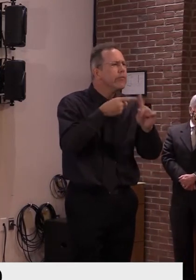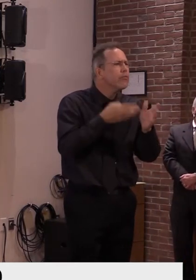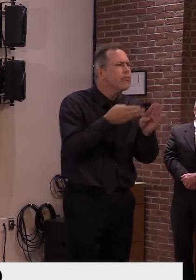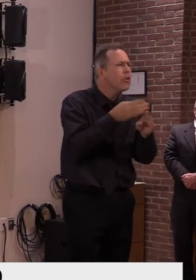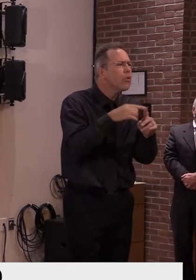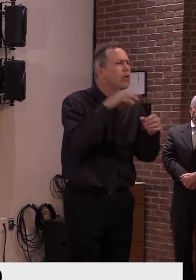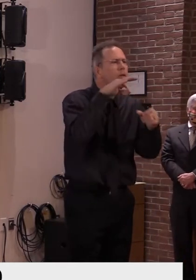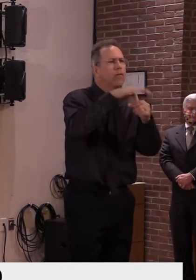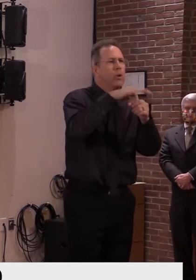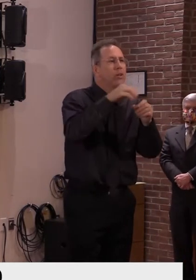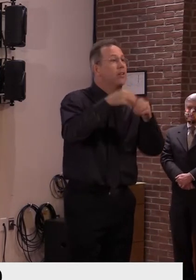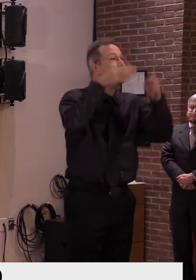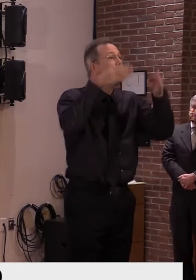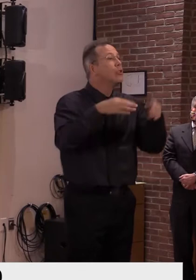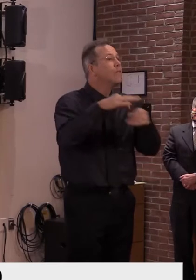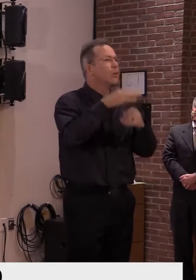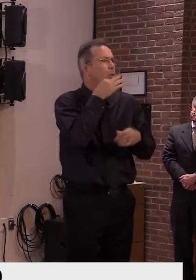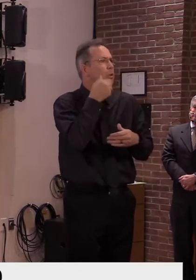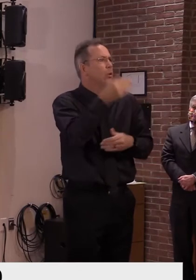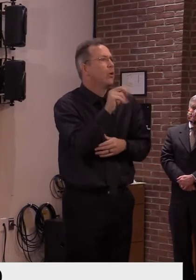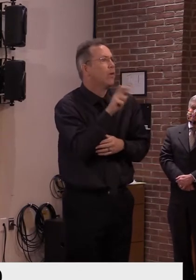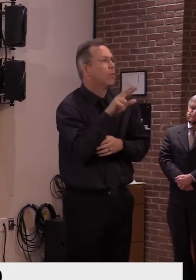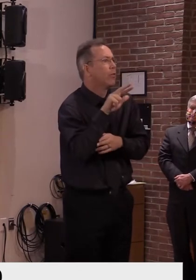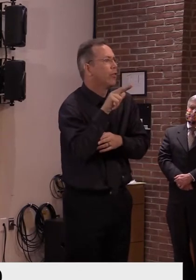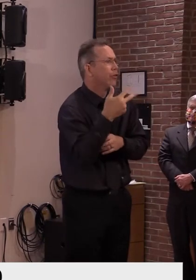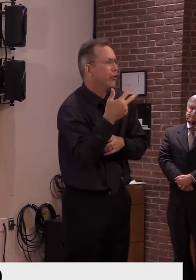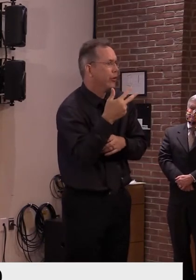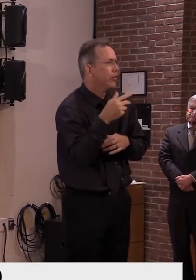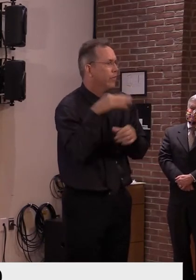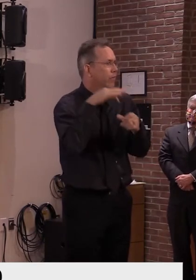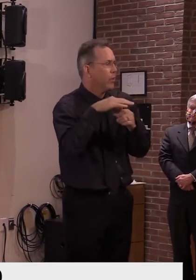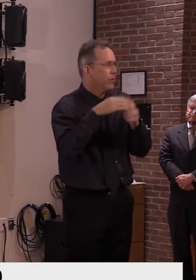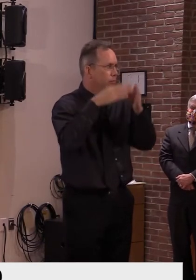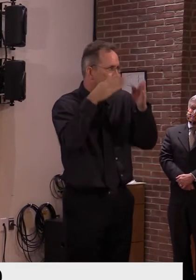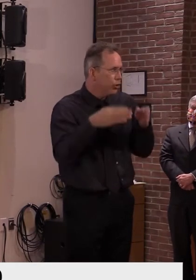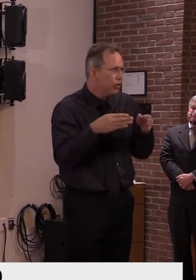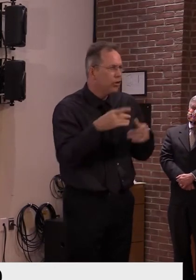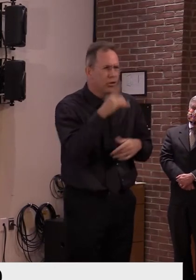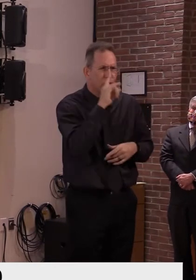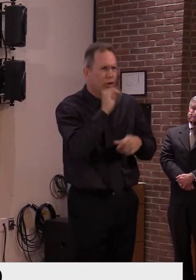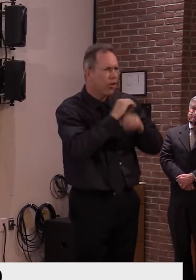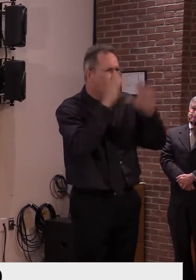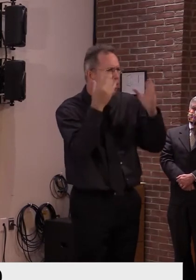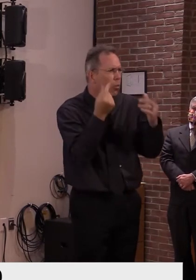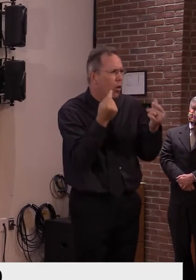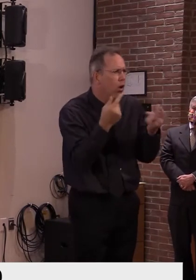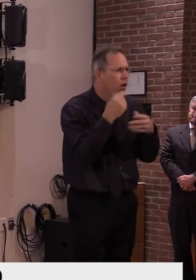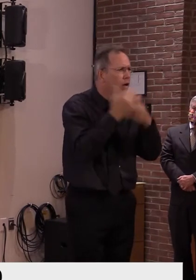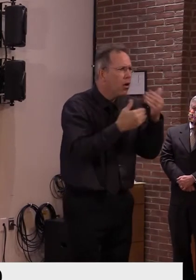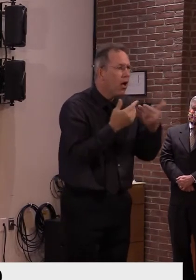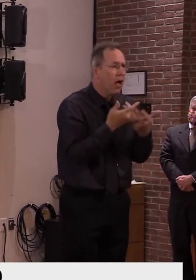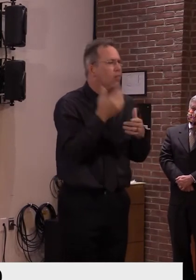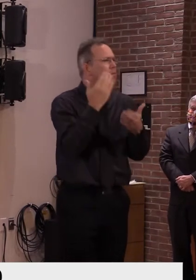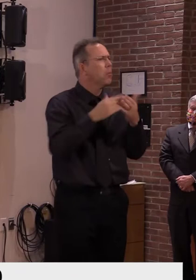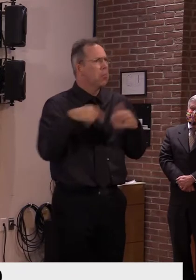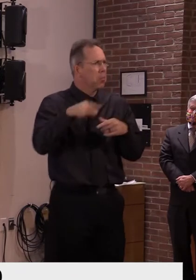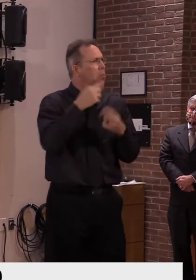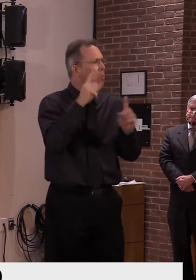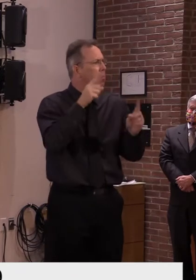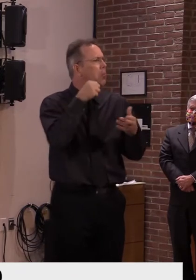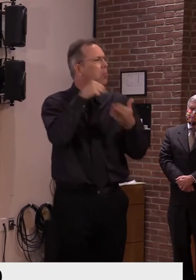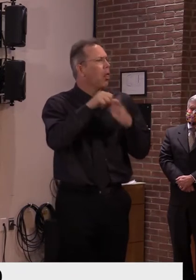As you know, Vermont made it easy to vote by mail and we've seen about 200,000 Vermonters take advantage thus far.